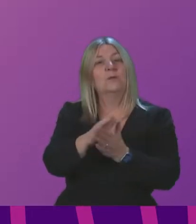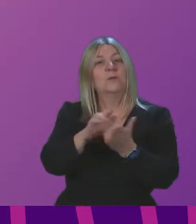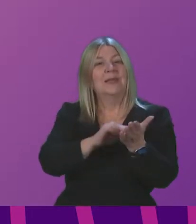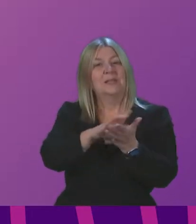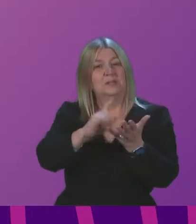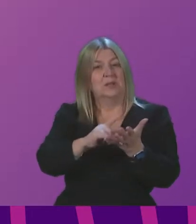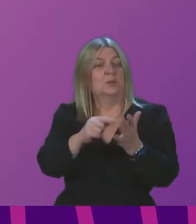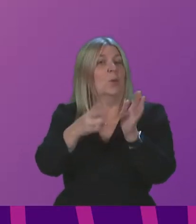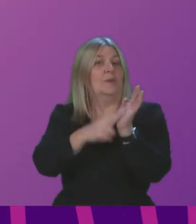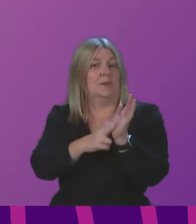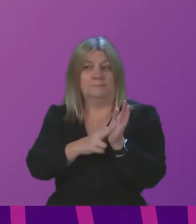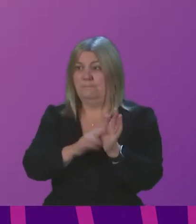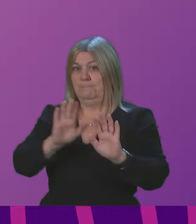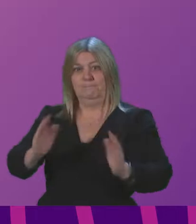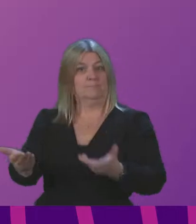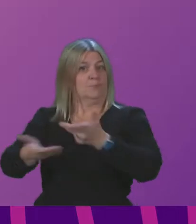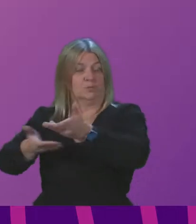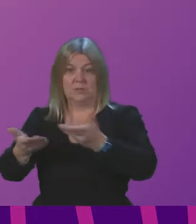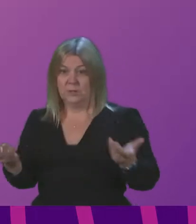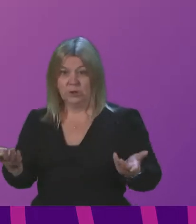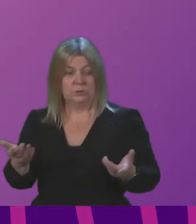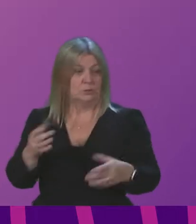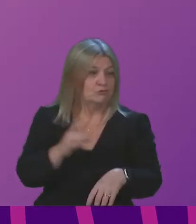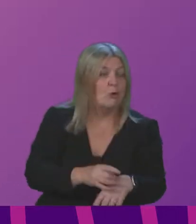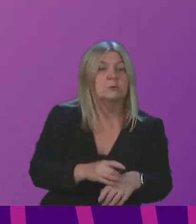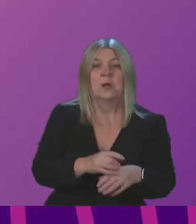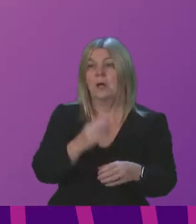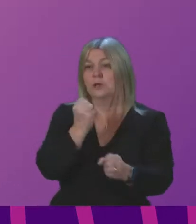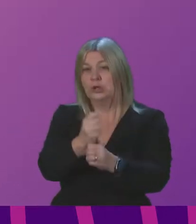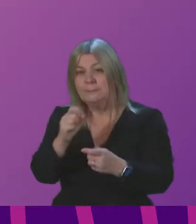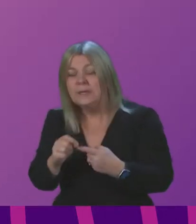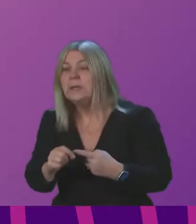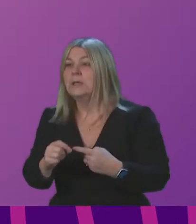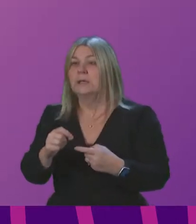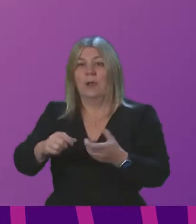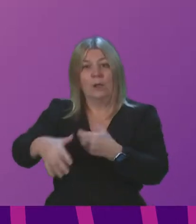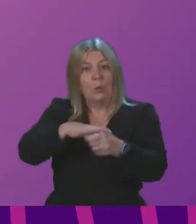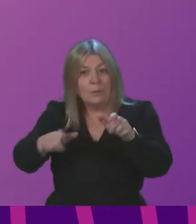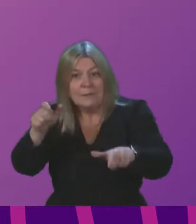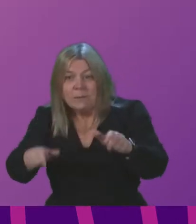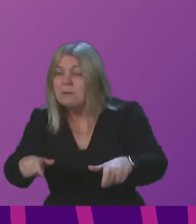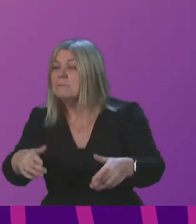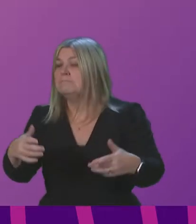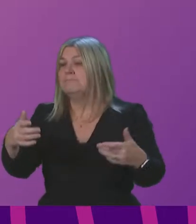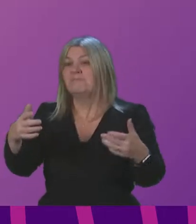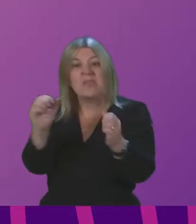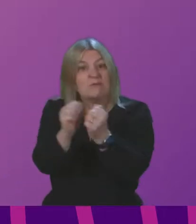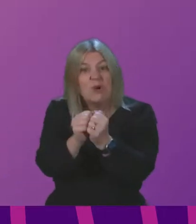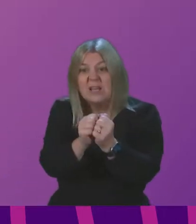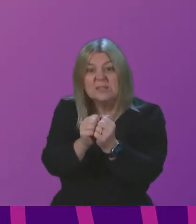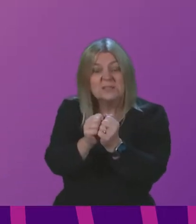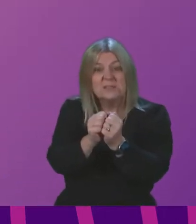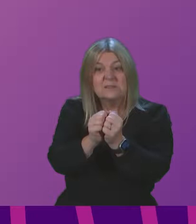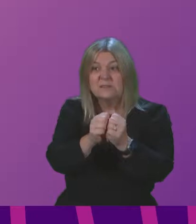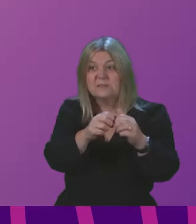consultation. No consultation with GPs no consultation with local residents no consultation even with the friends of the Eddington